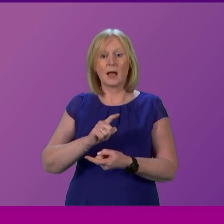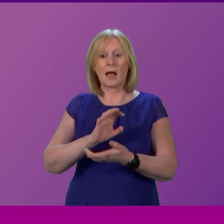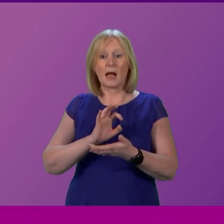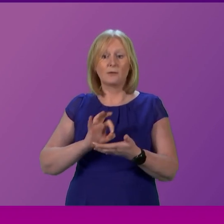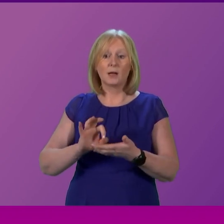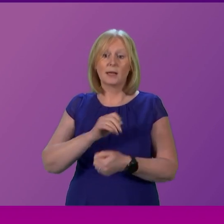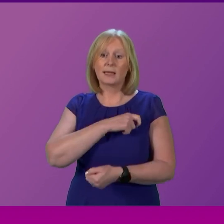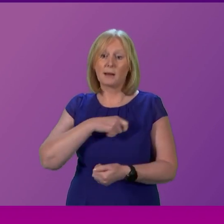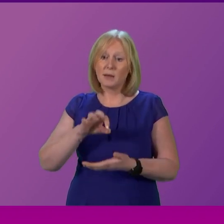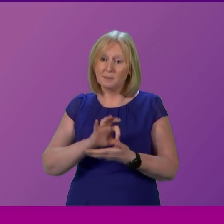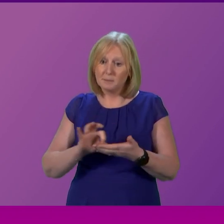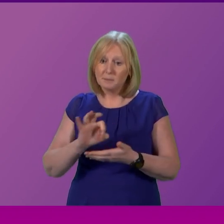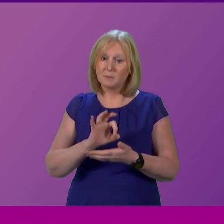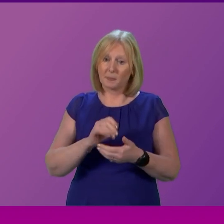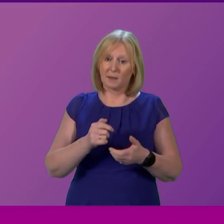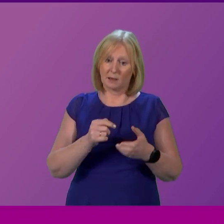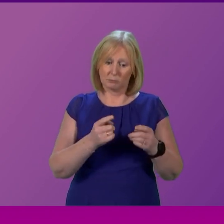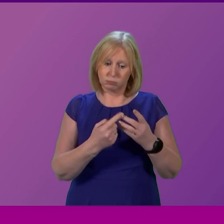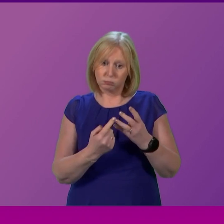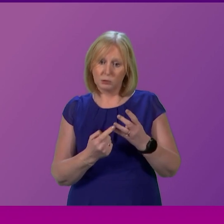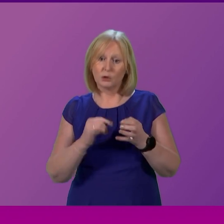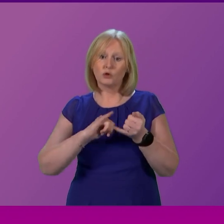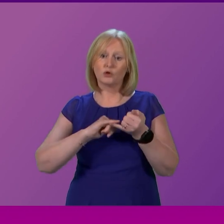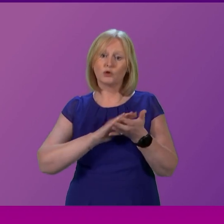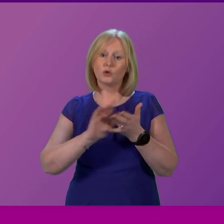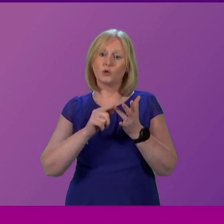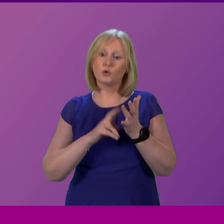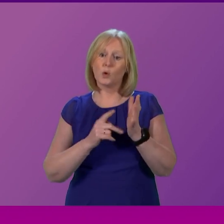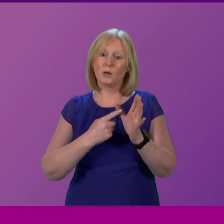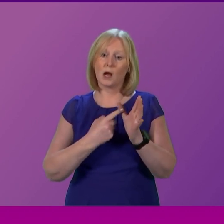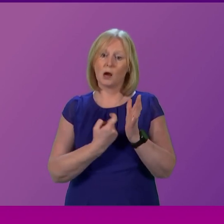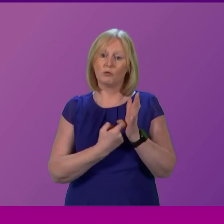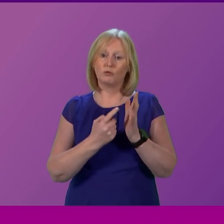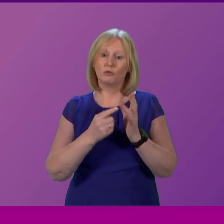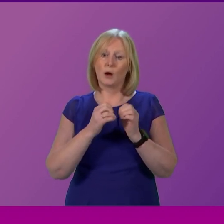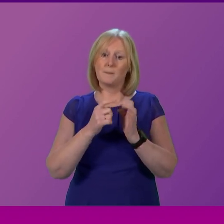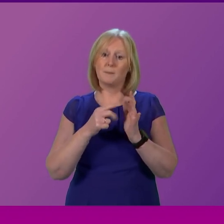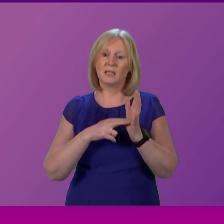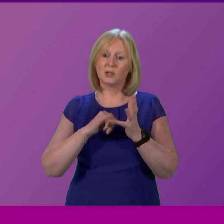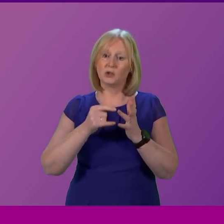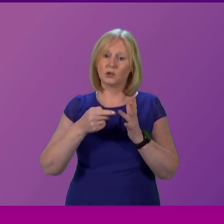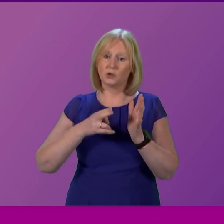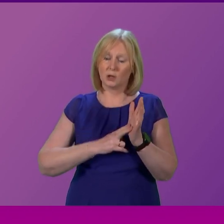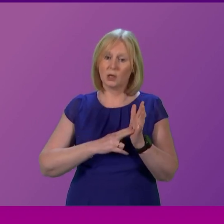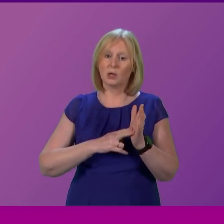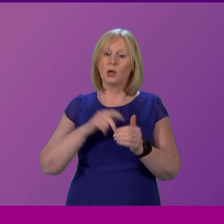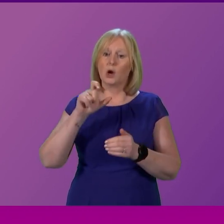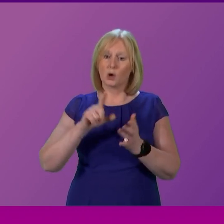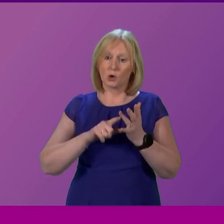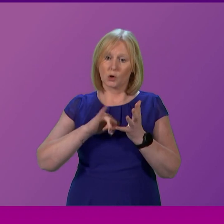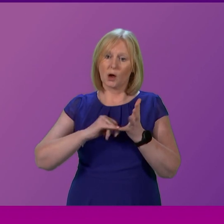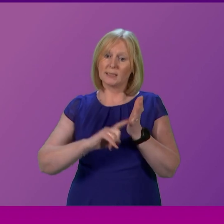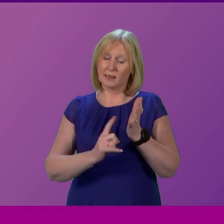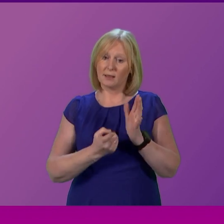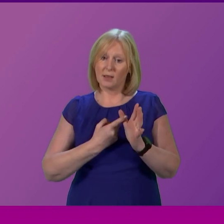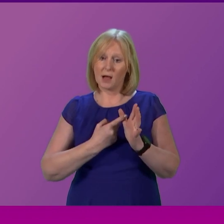such as the Deputy First Minister, myself, Shona Robison, other ministers, CoSLA, key stakeholders,